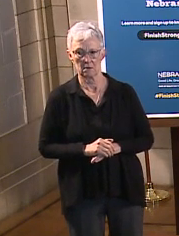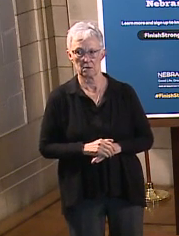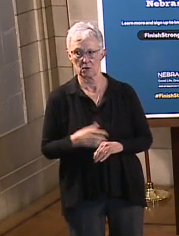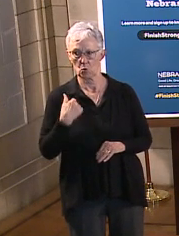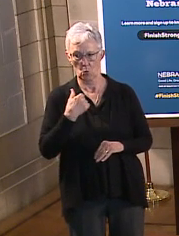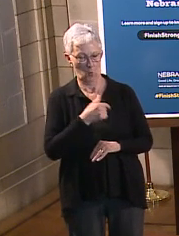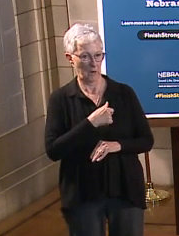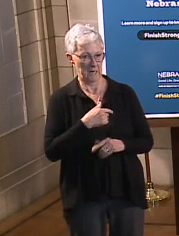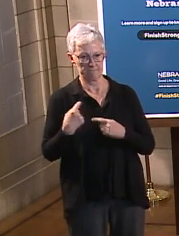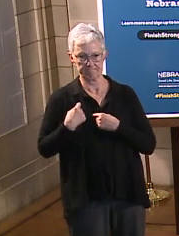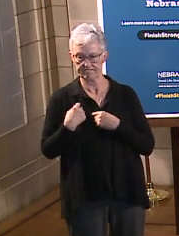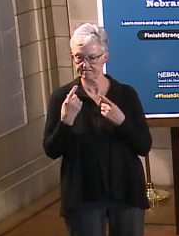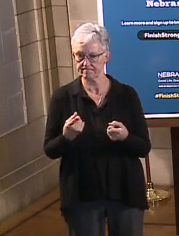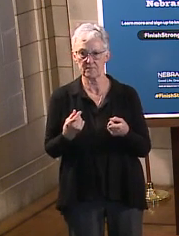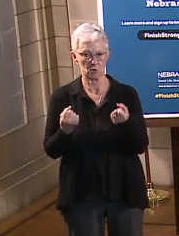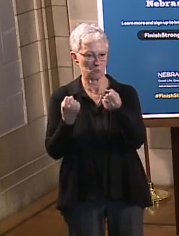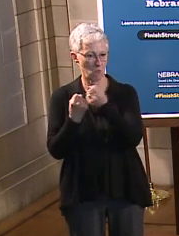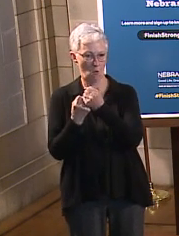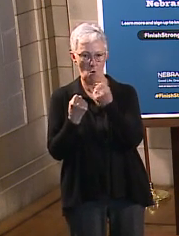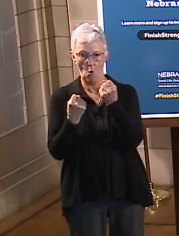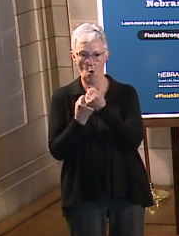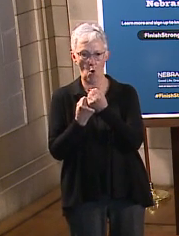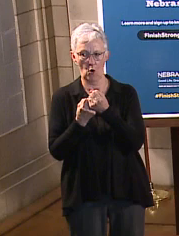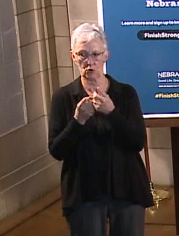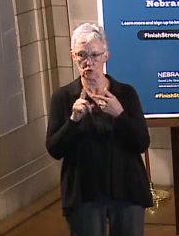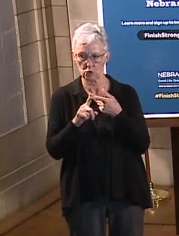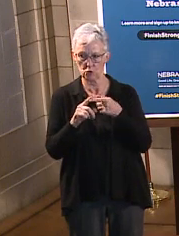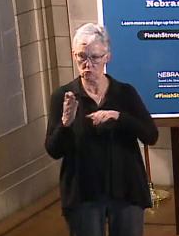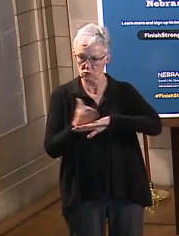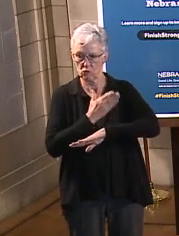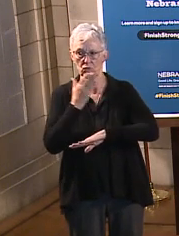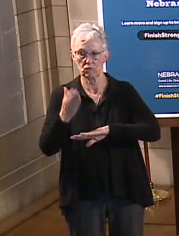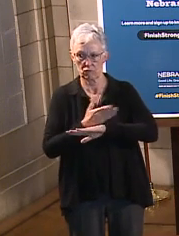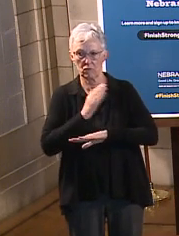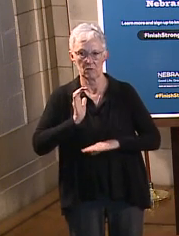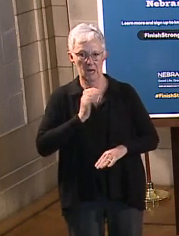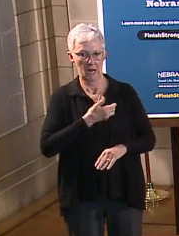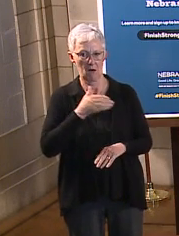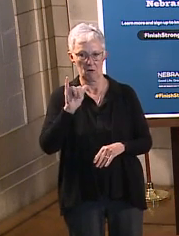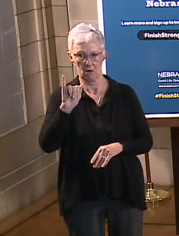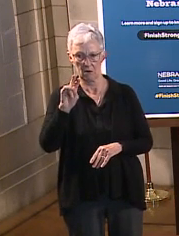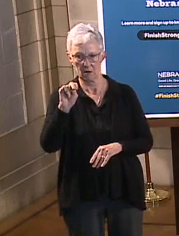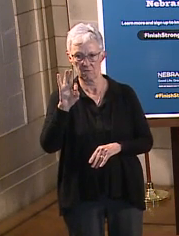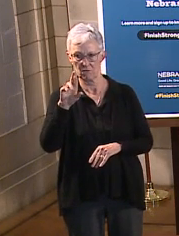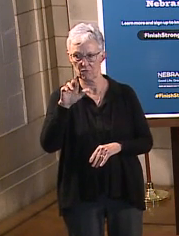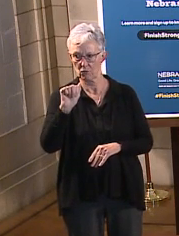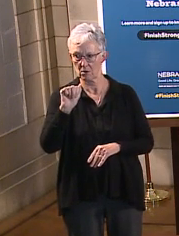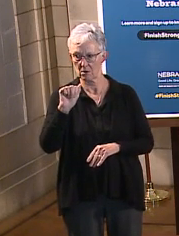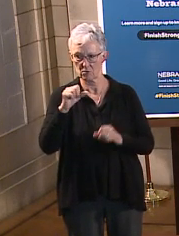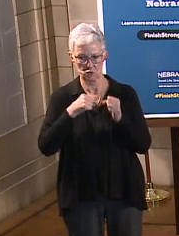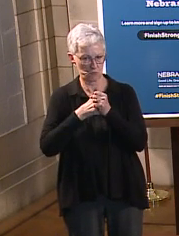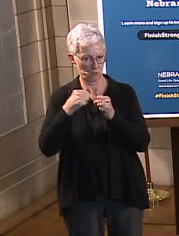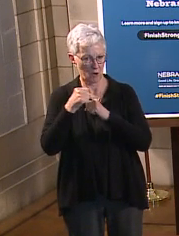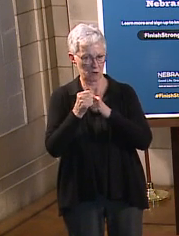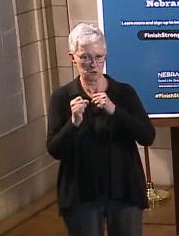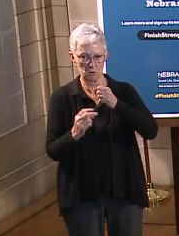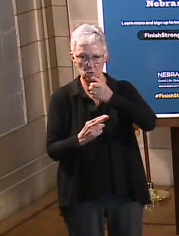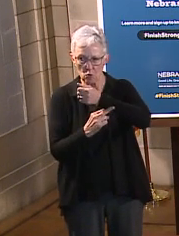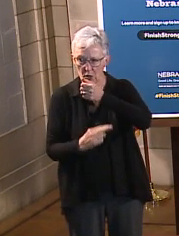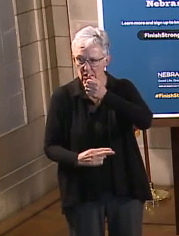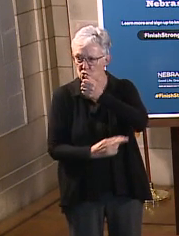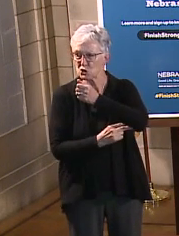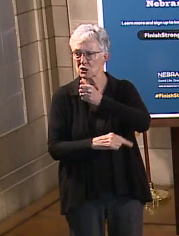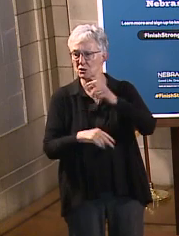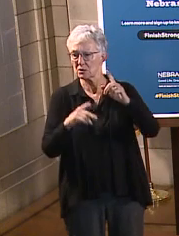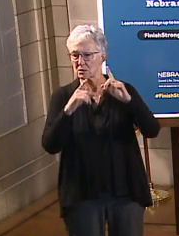we have historically scored very high when it comes to infrastructure. And I think, Taylor, you're to have to help remind me, we were number 12 this year